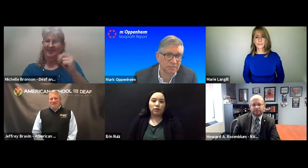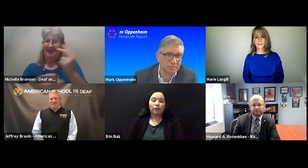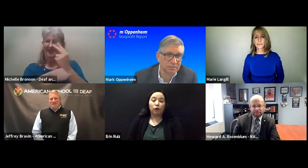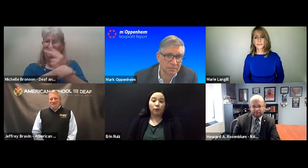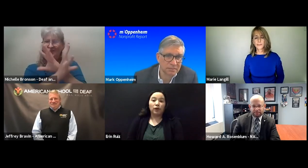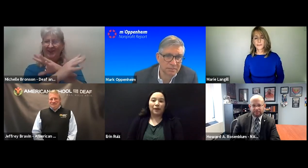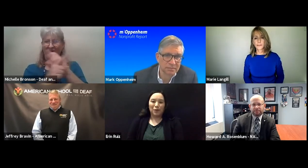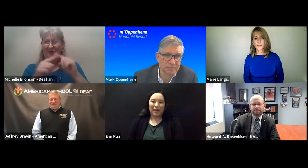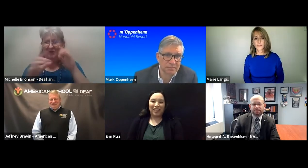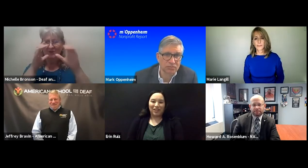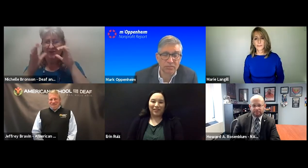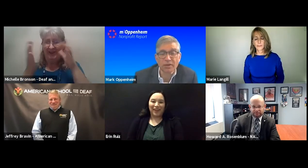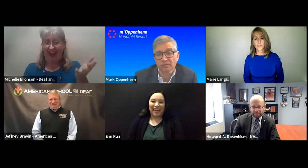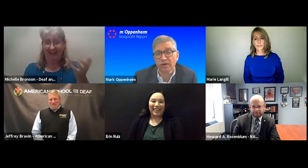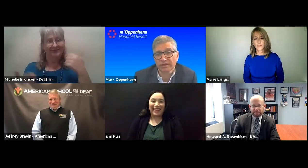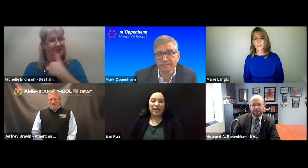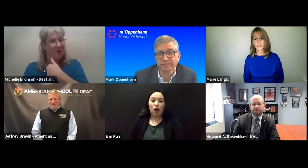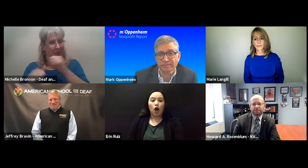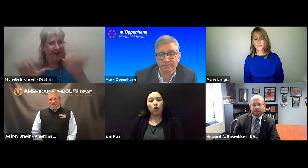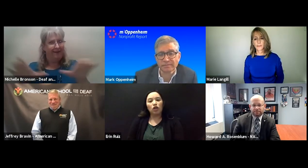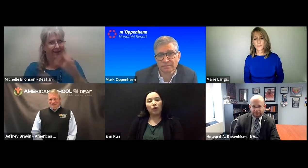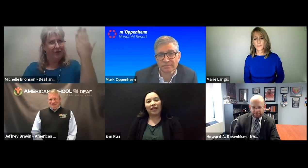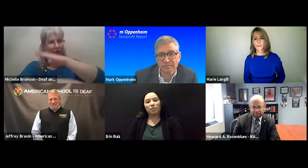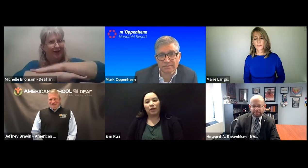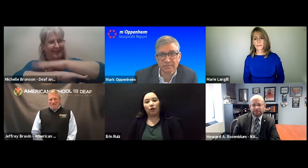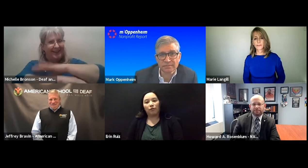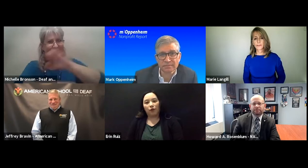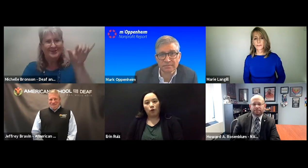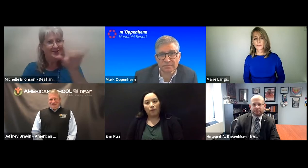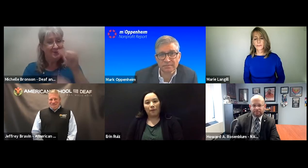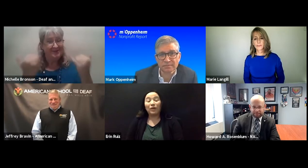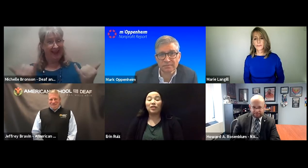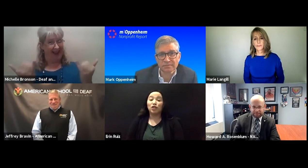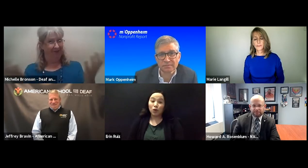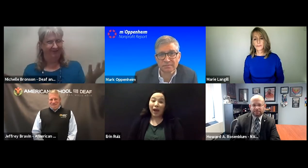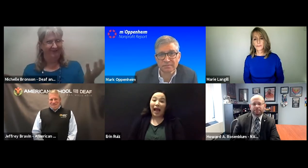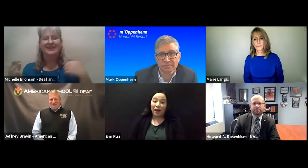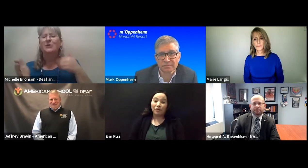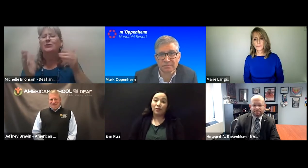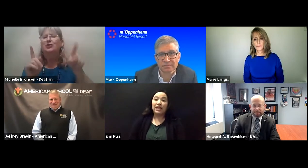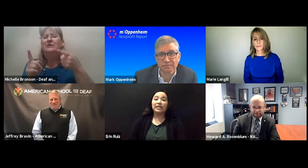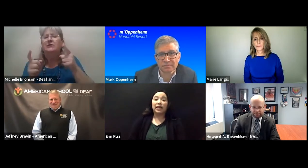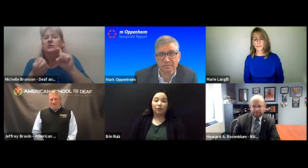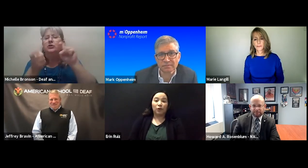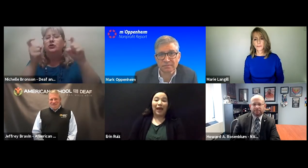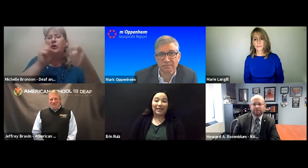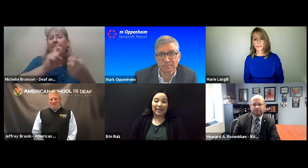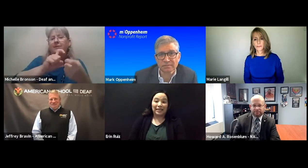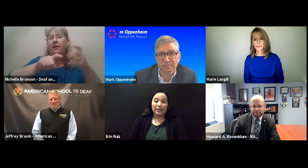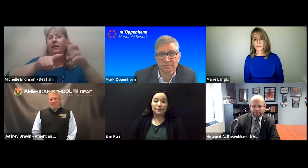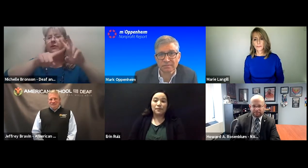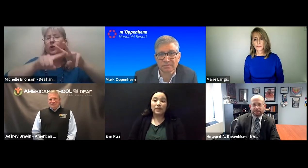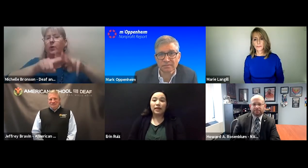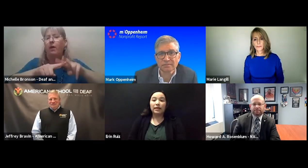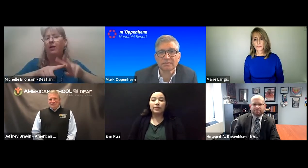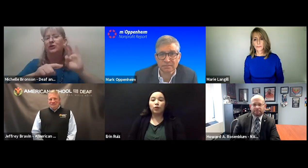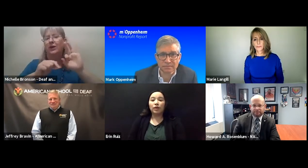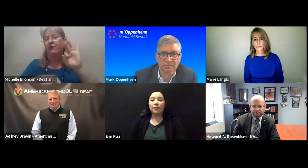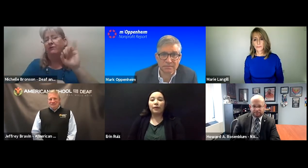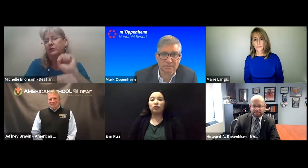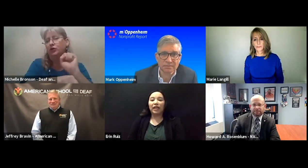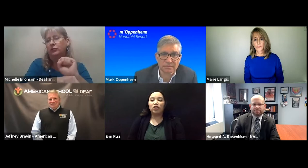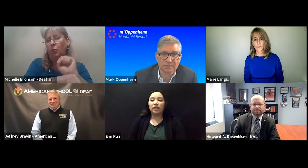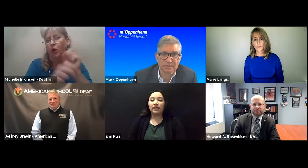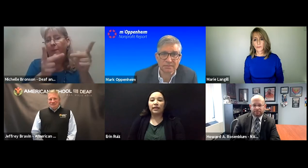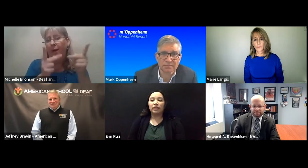about verbal communication, right? And they think, oh, well, you can't speak on the phone, but we do have telephone access. So